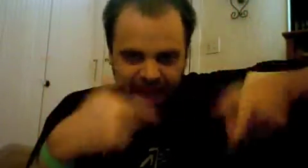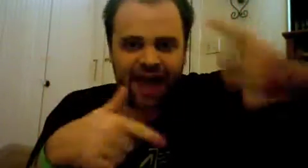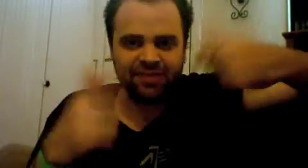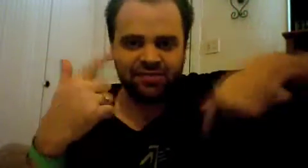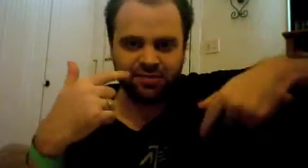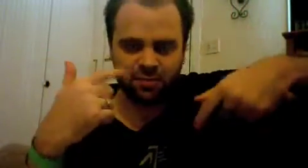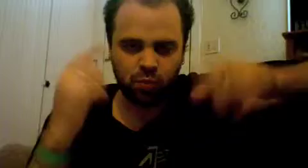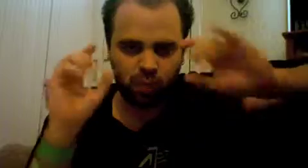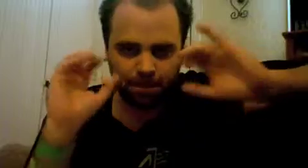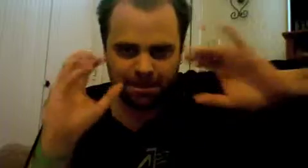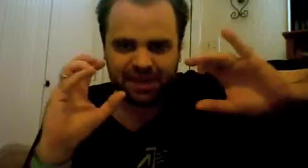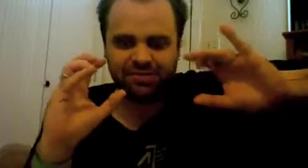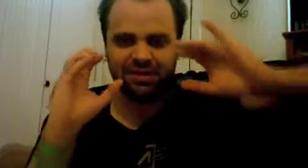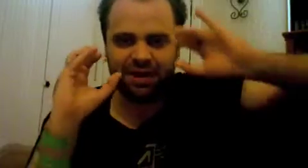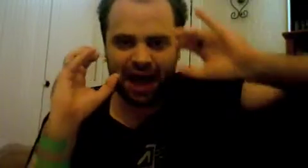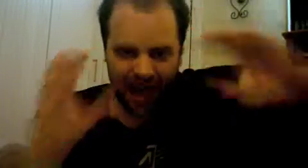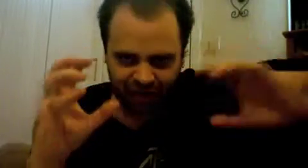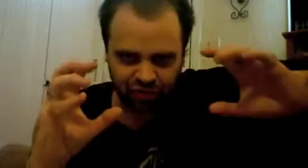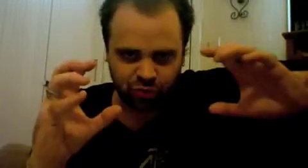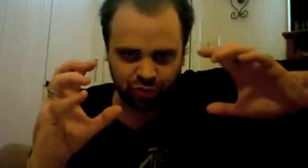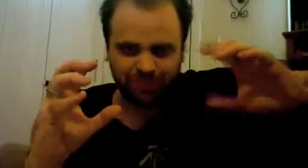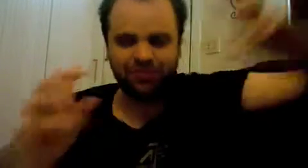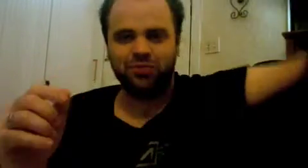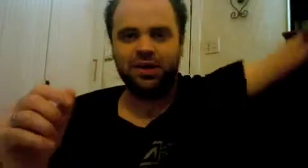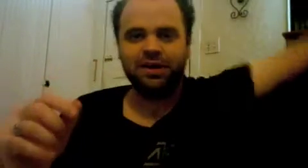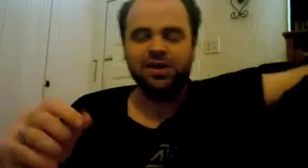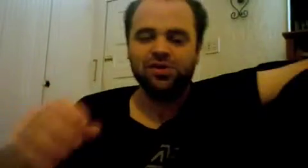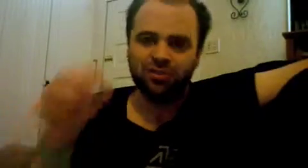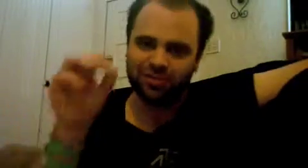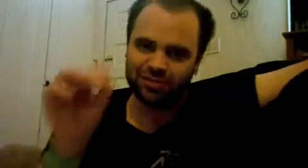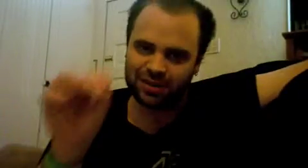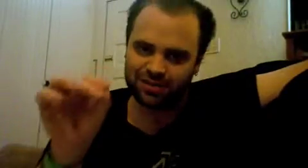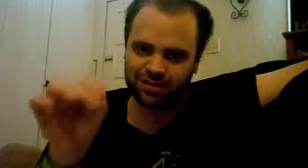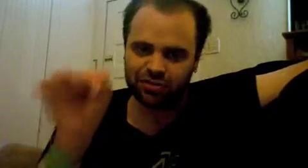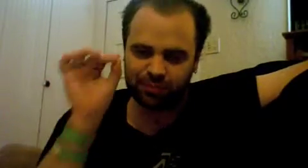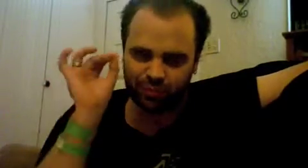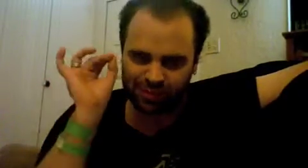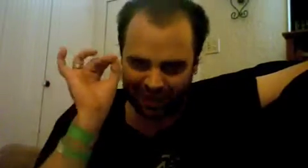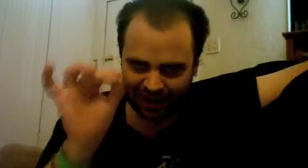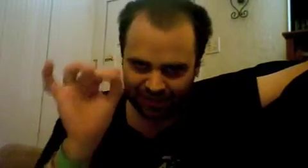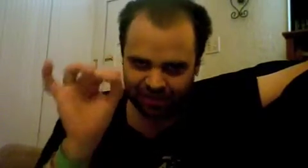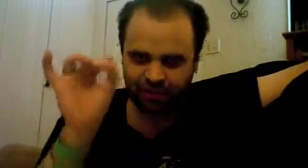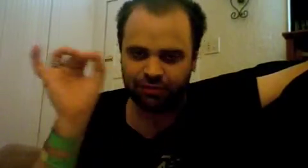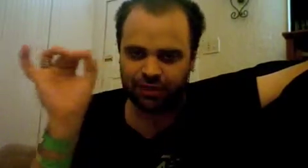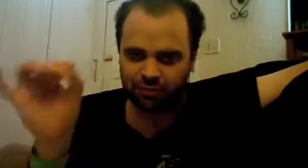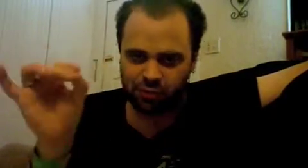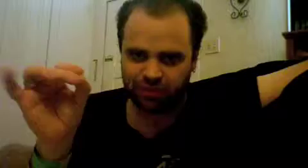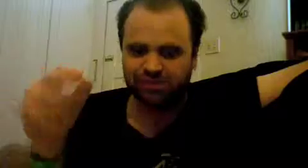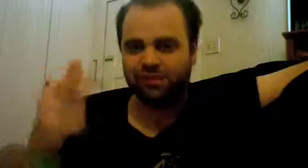that's what makes it actual right so this is the distinction between the in itself and the for itself